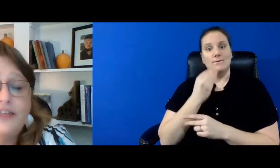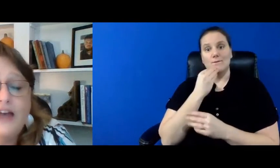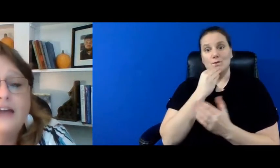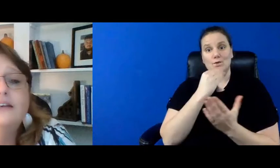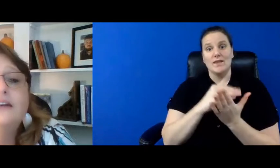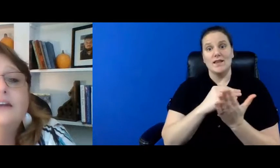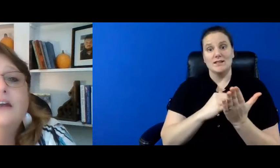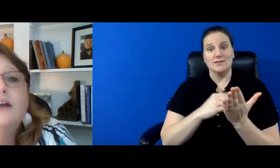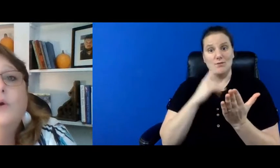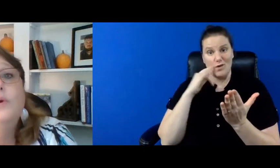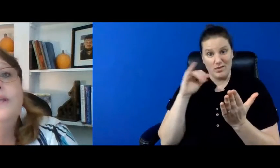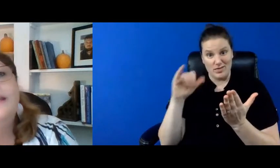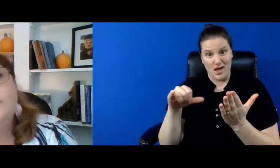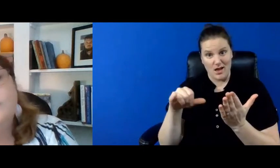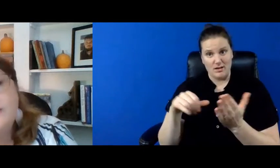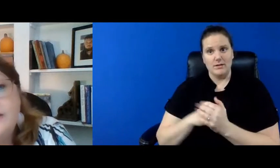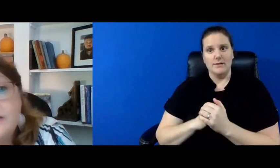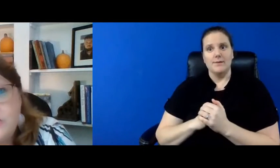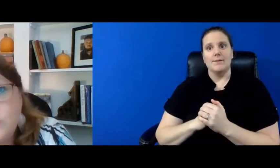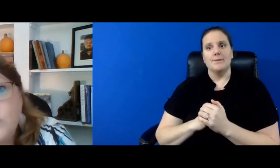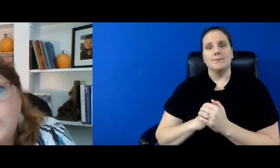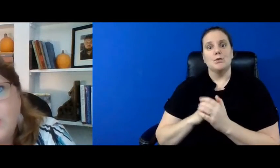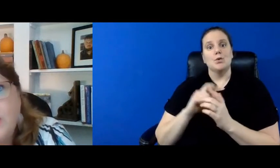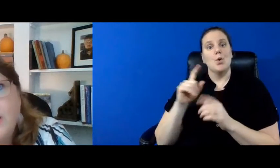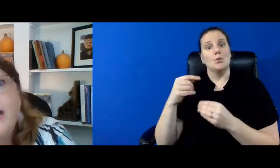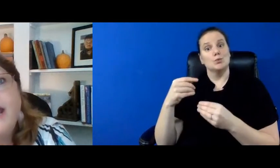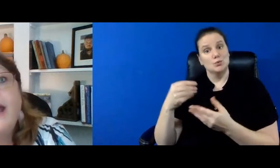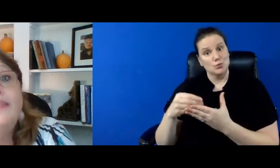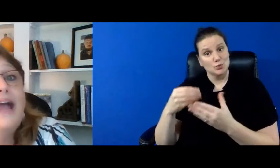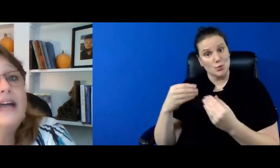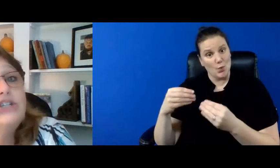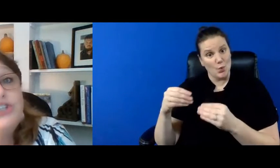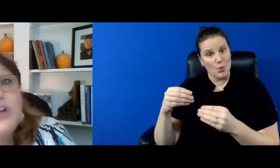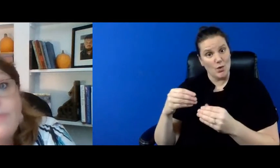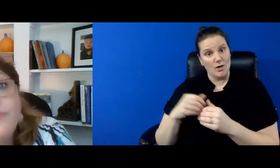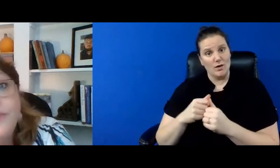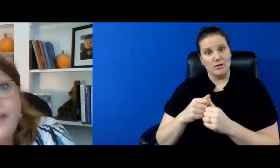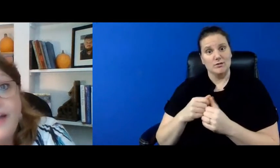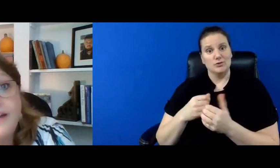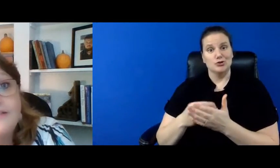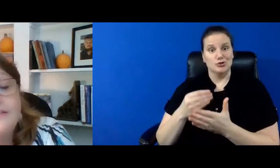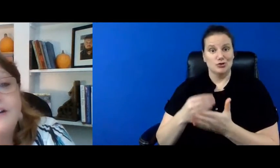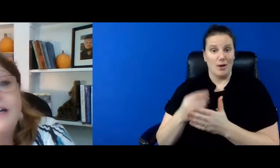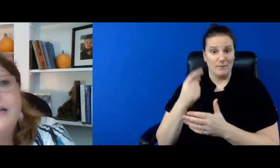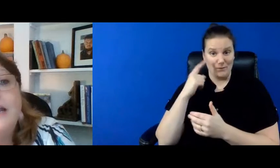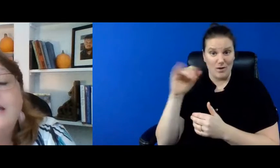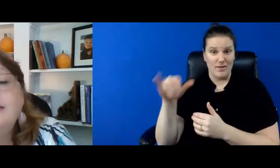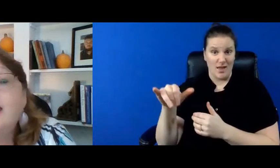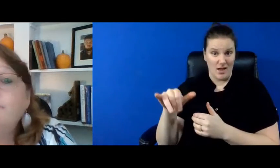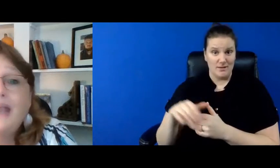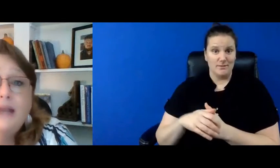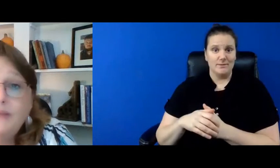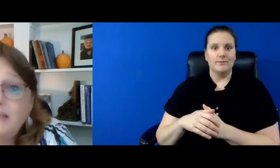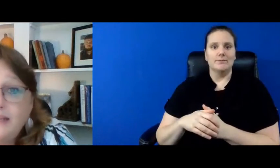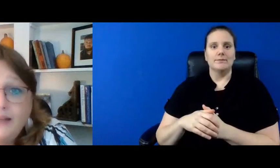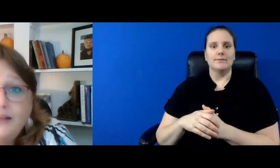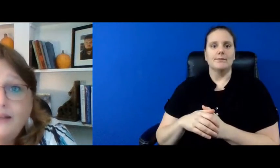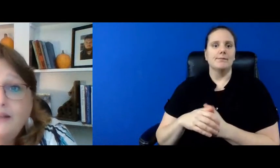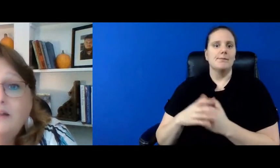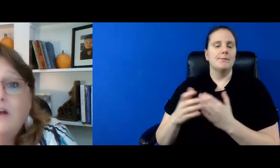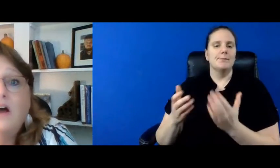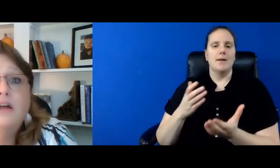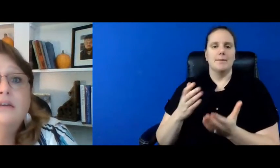list for that we then went to the store and they had to shop for that right now maybe